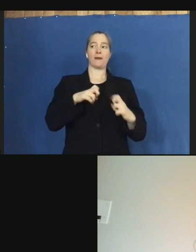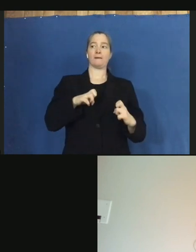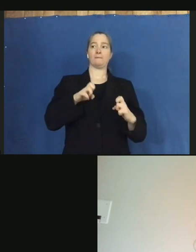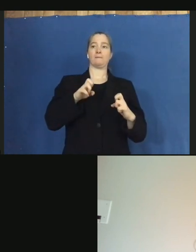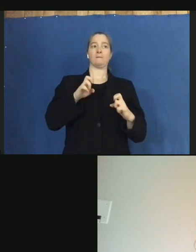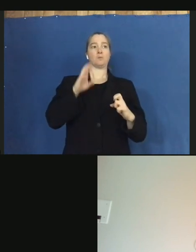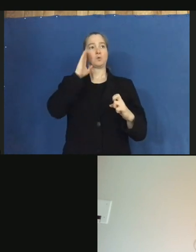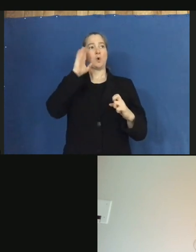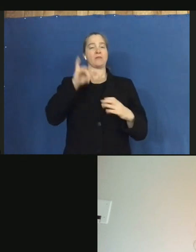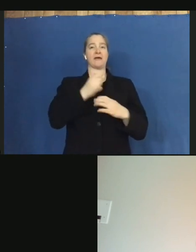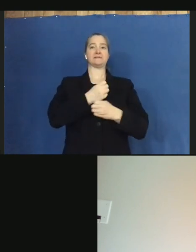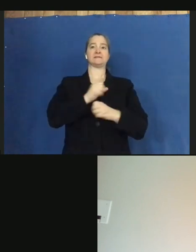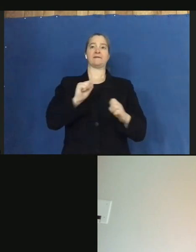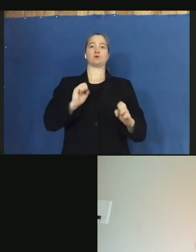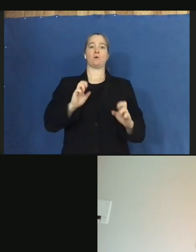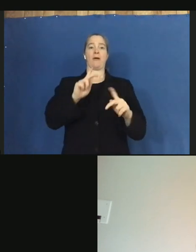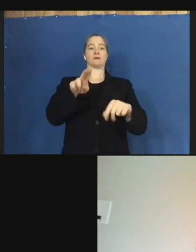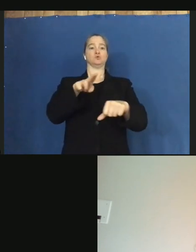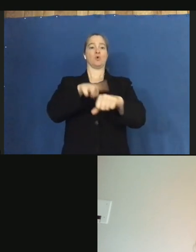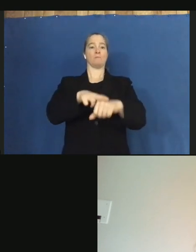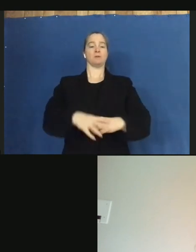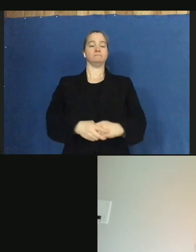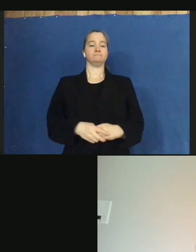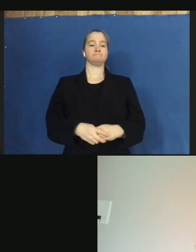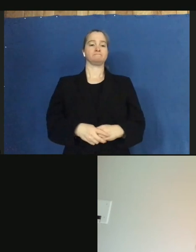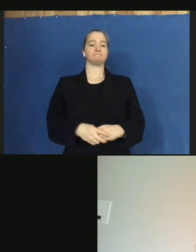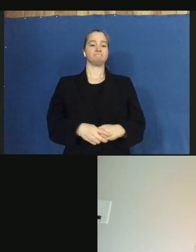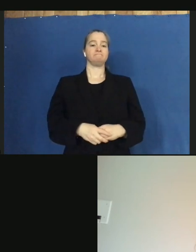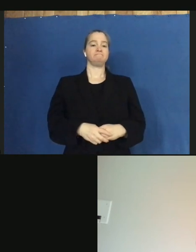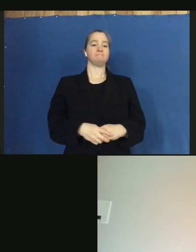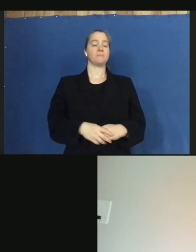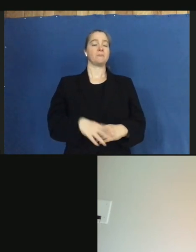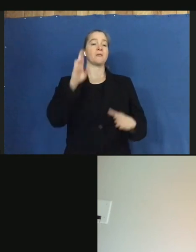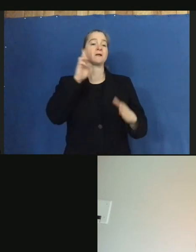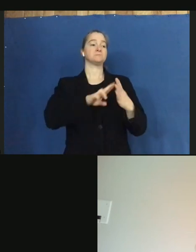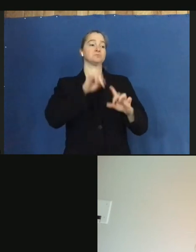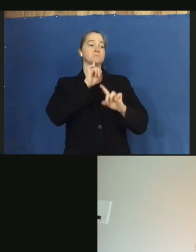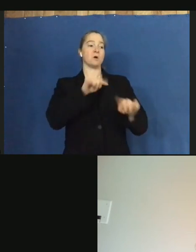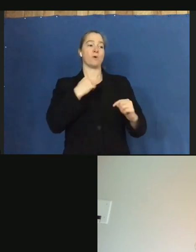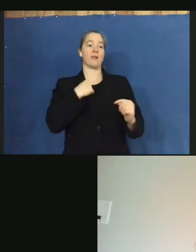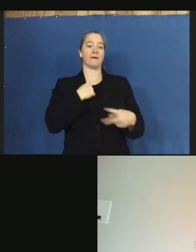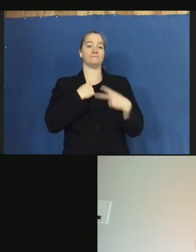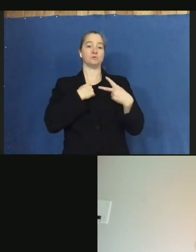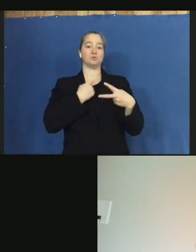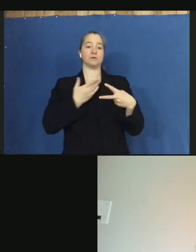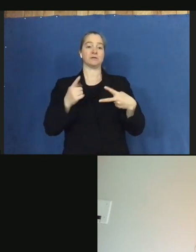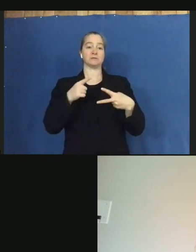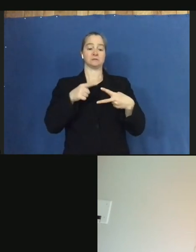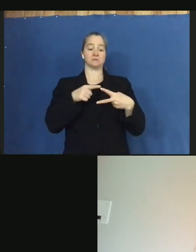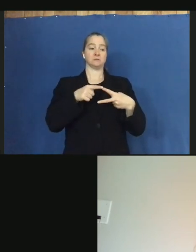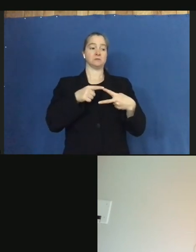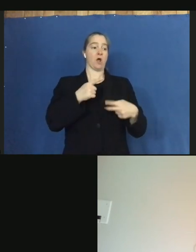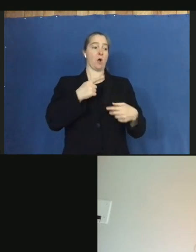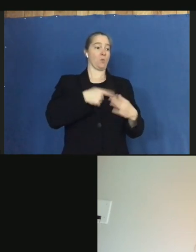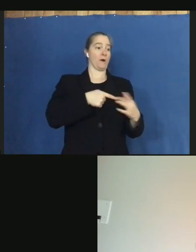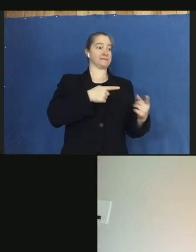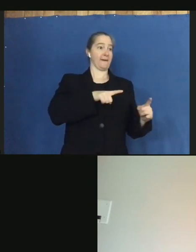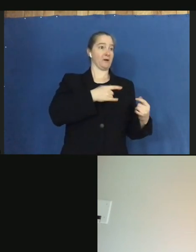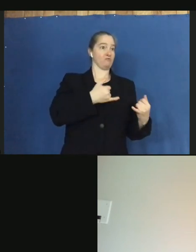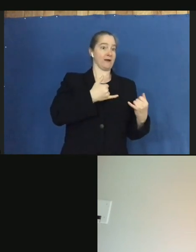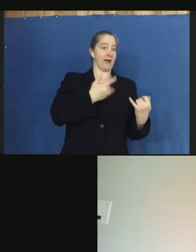to go ahead and do that? It'll be two things, mostly. It'll be what's actually happening right now. So are we still seeing those dangerous